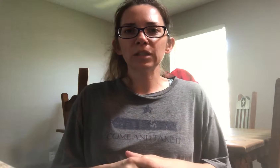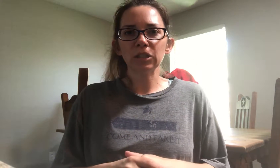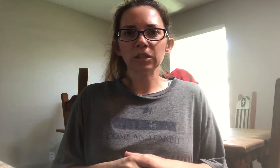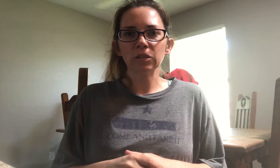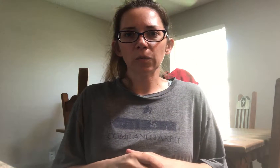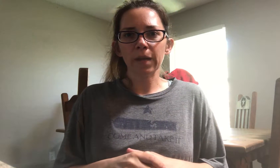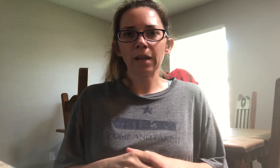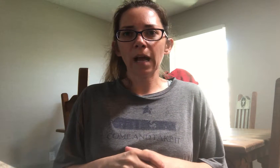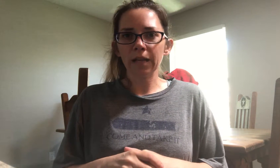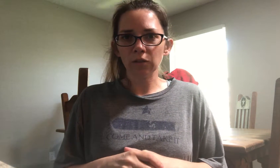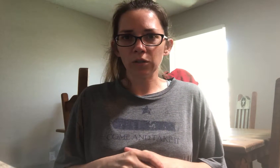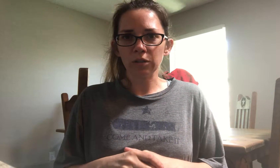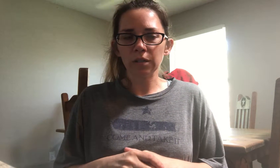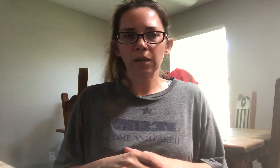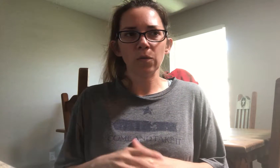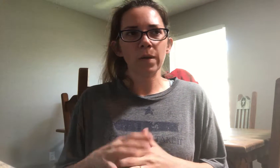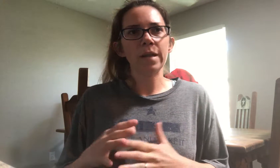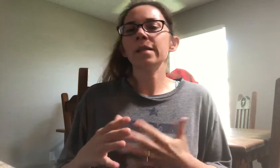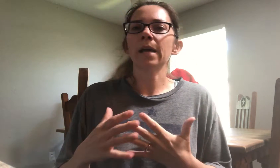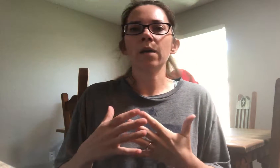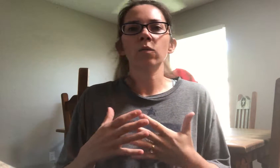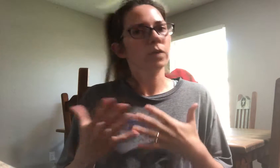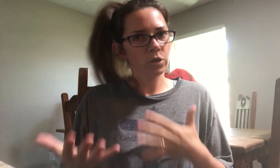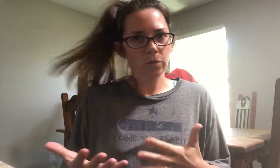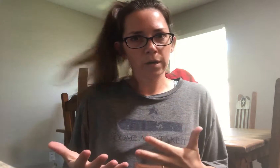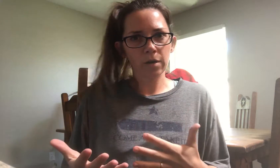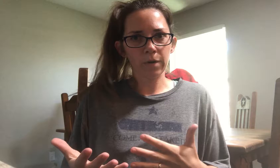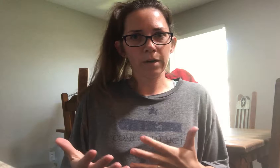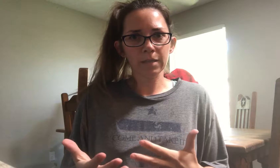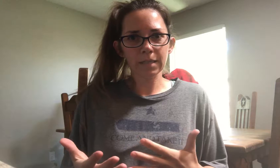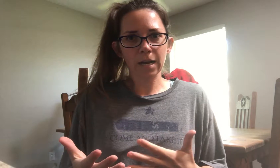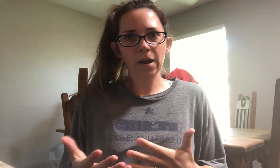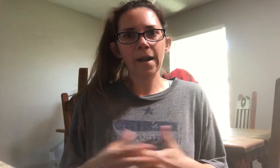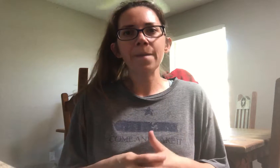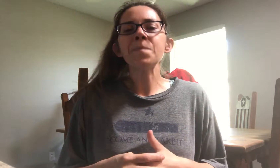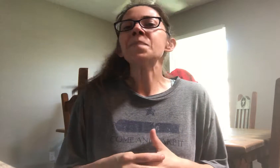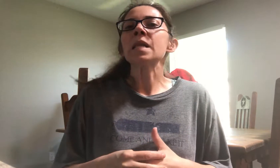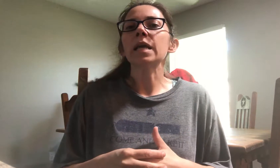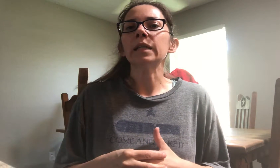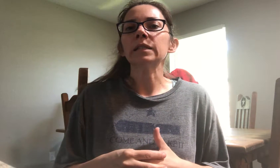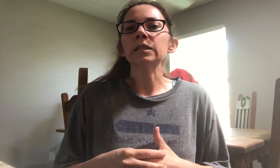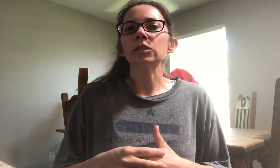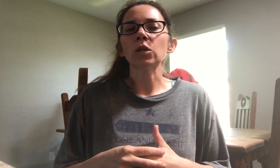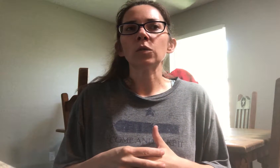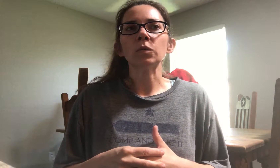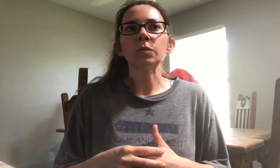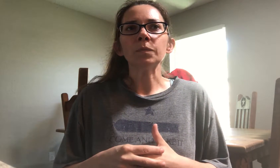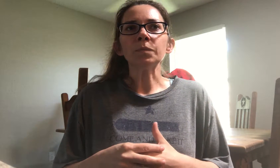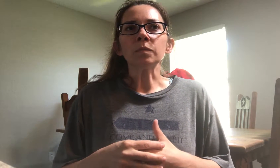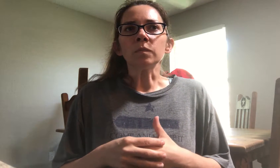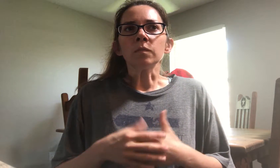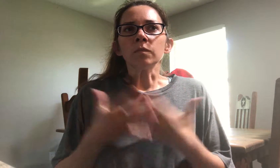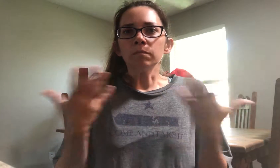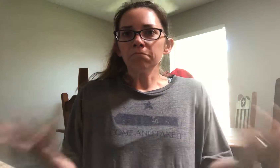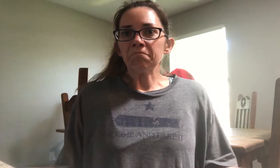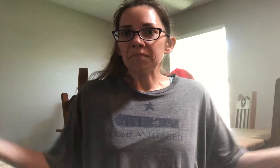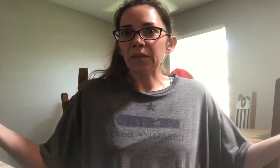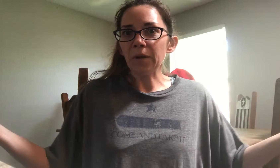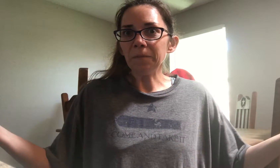Allegiance the way that I learned and the way that we do it around in this area. And so here we go.